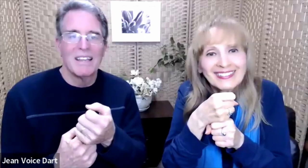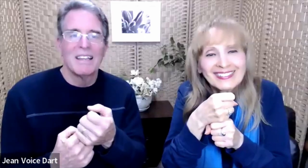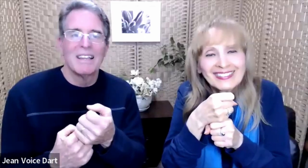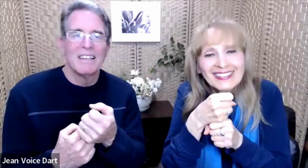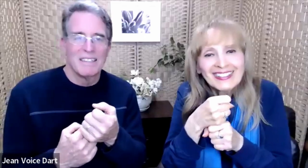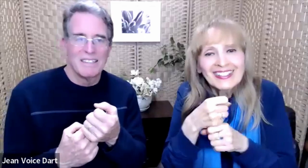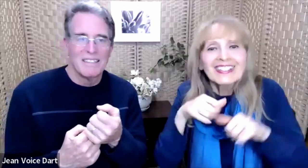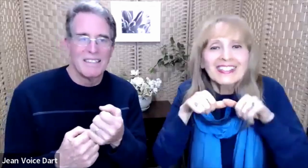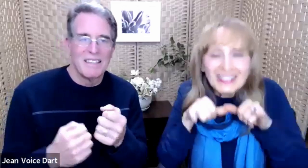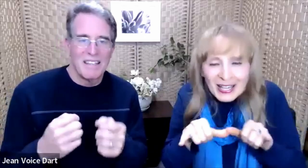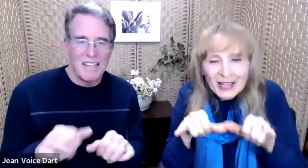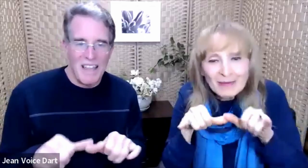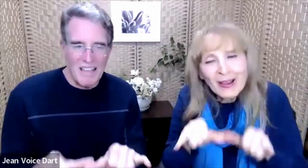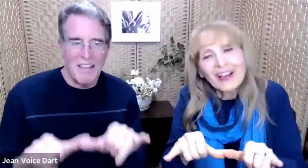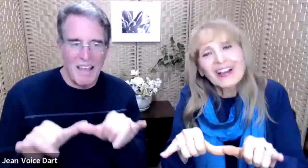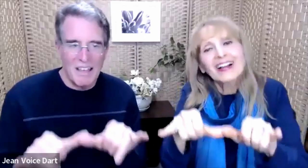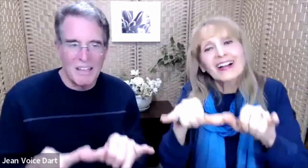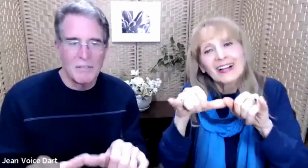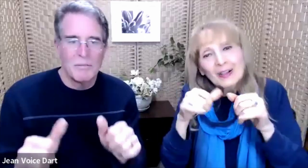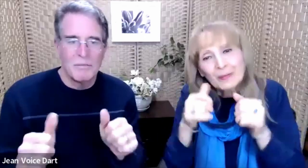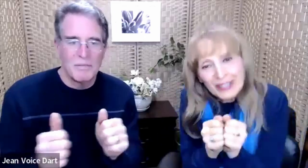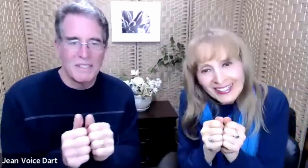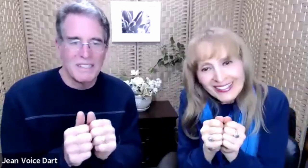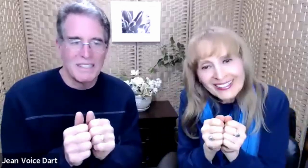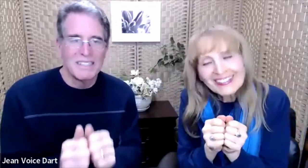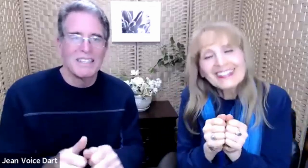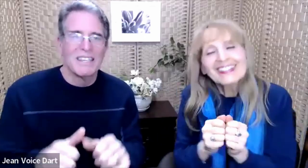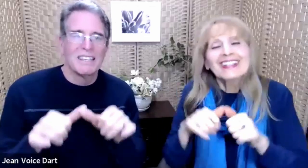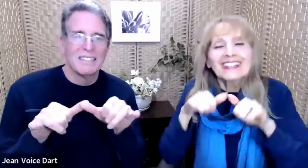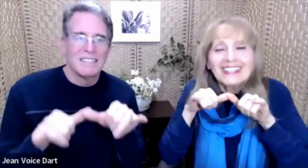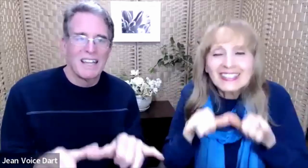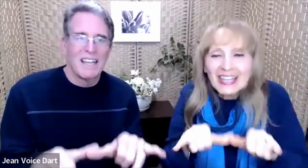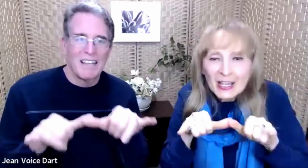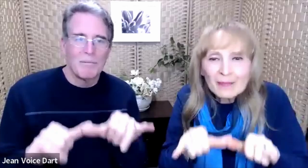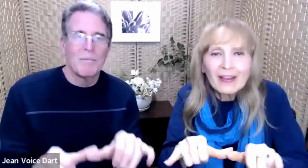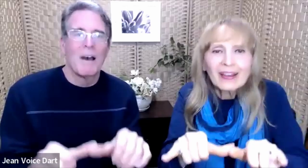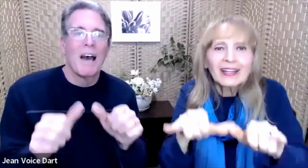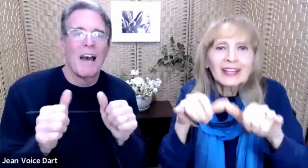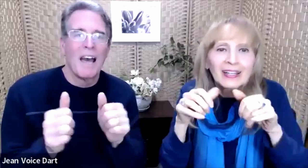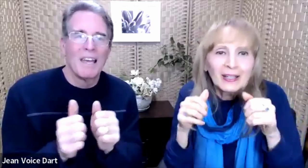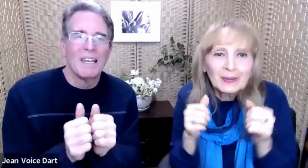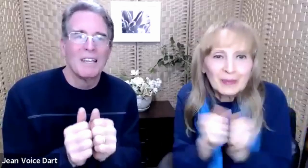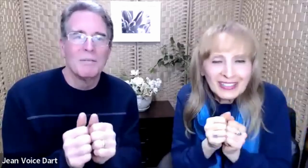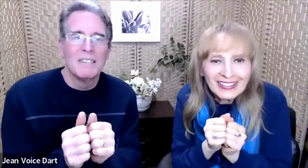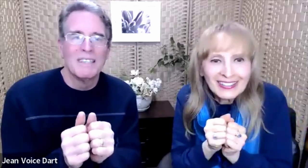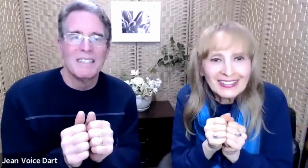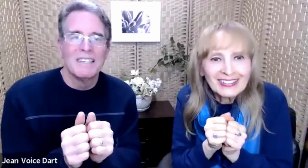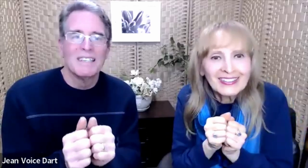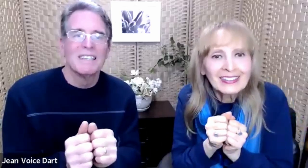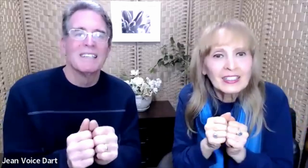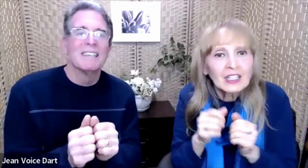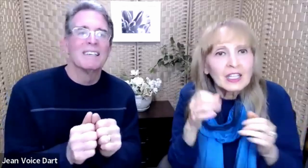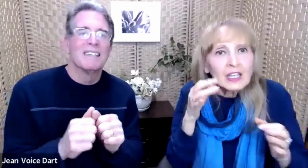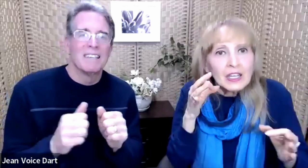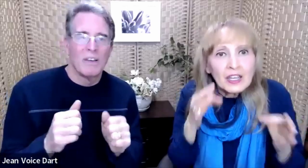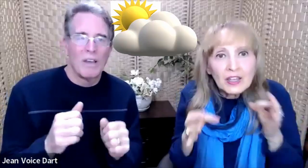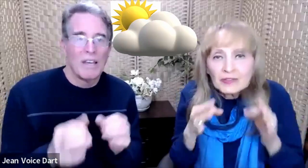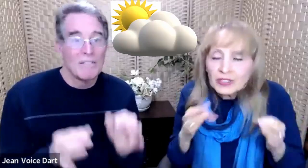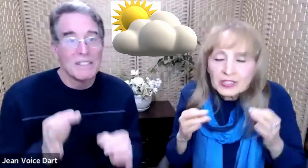Stand by me. Stand by me. If the